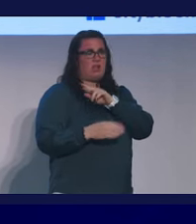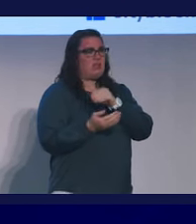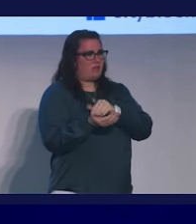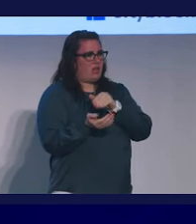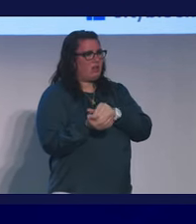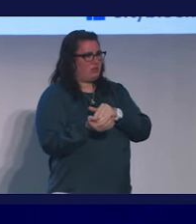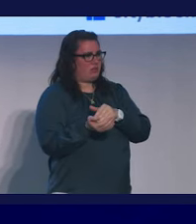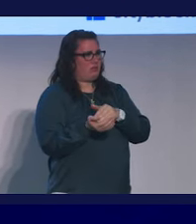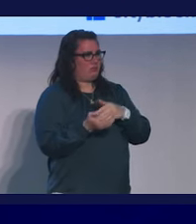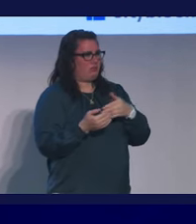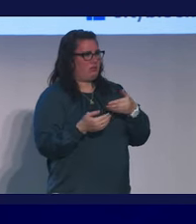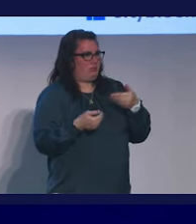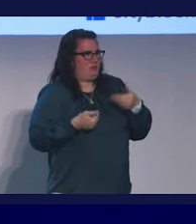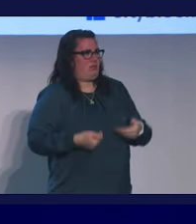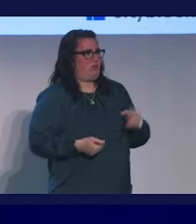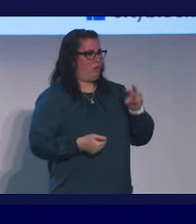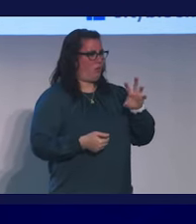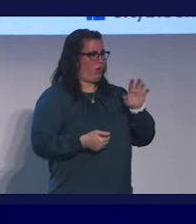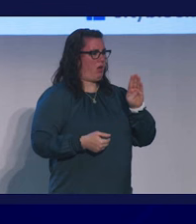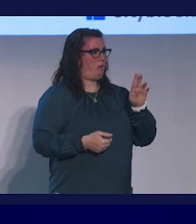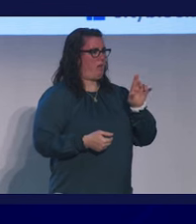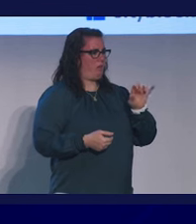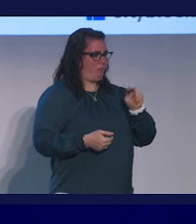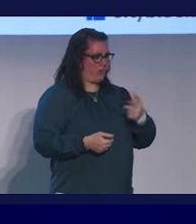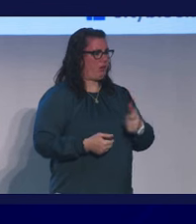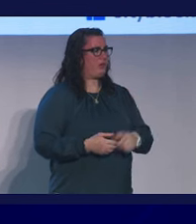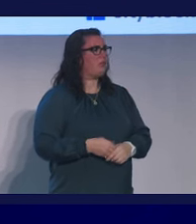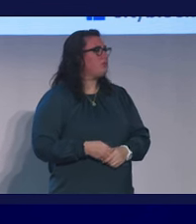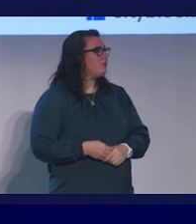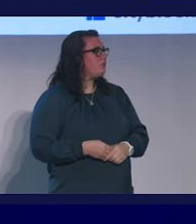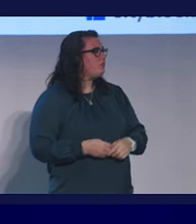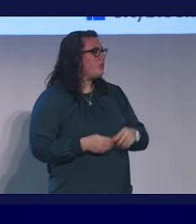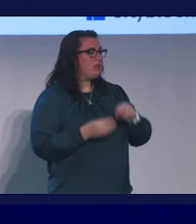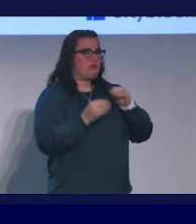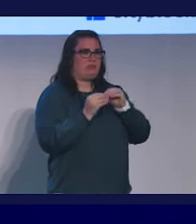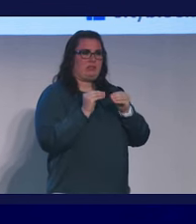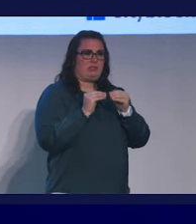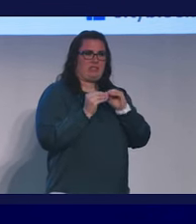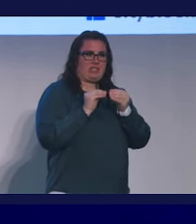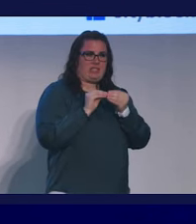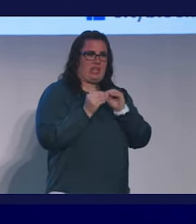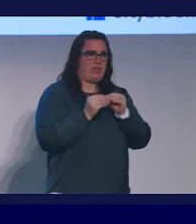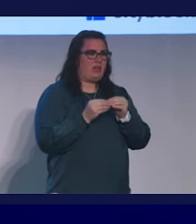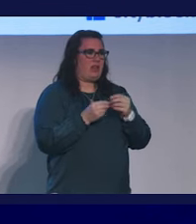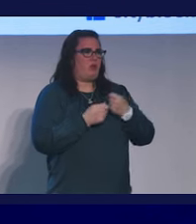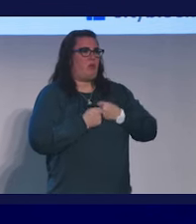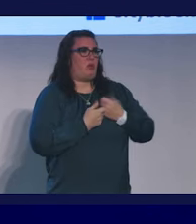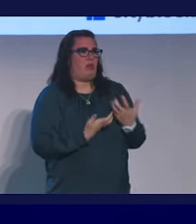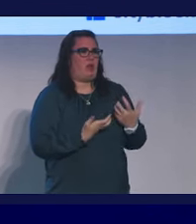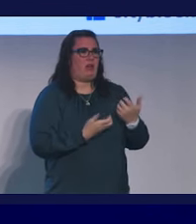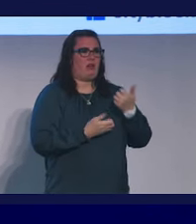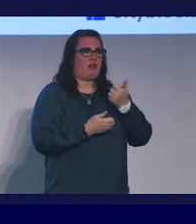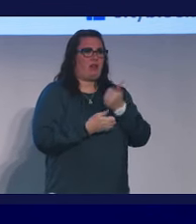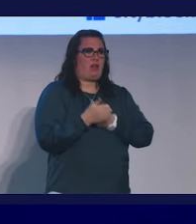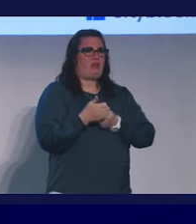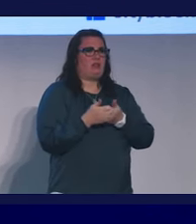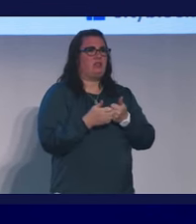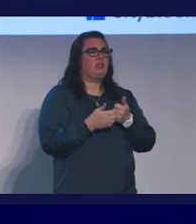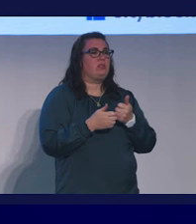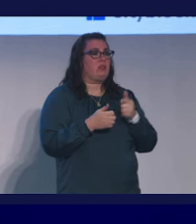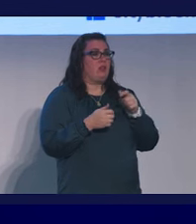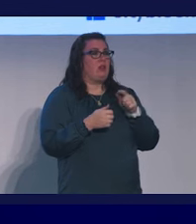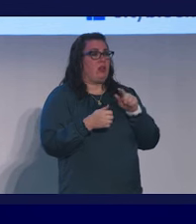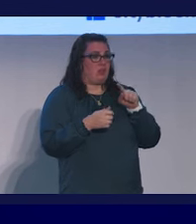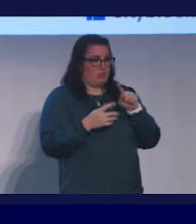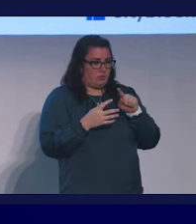crux of moral injury. Again, the data are what they are. We're seeing burnout rates in every subspecialty, particularly primary care